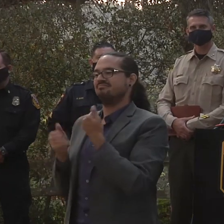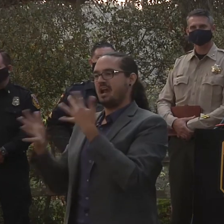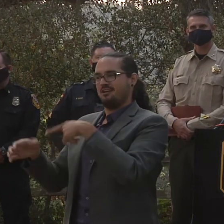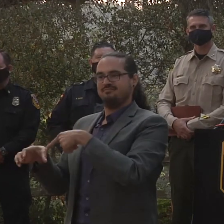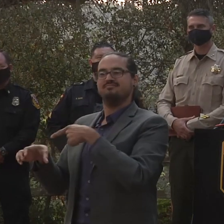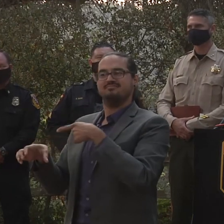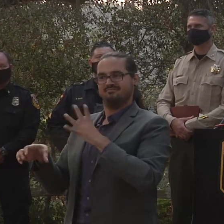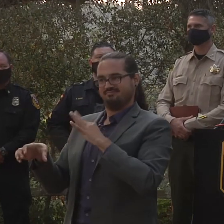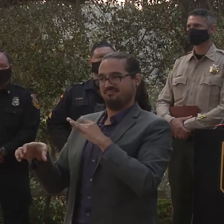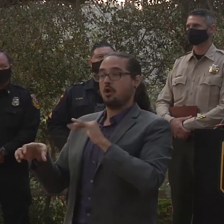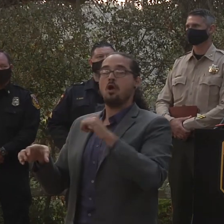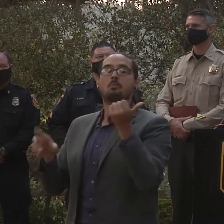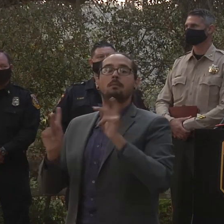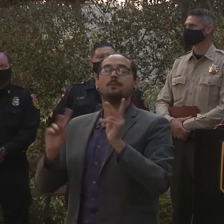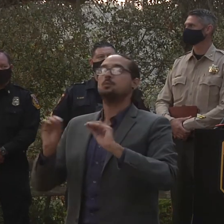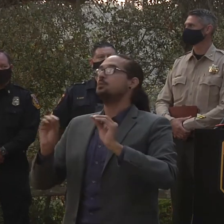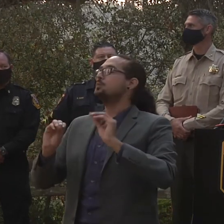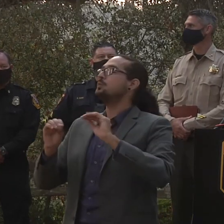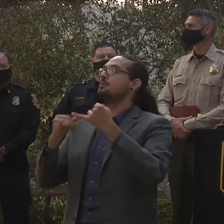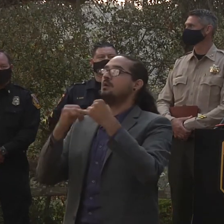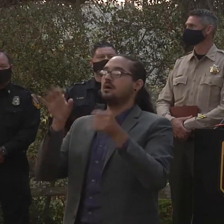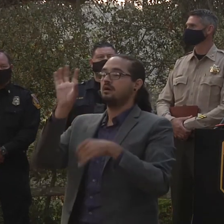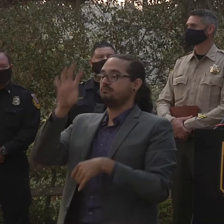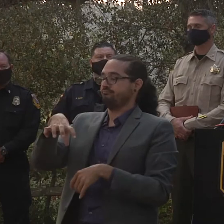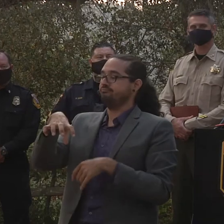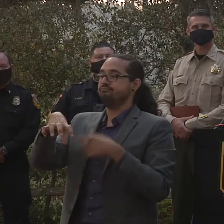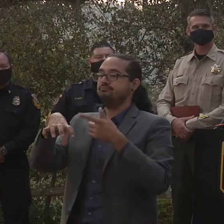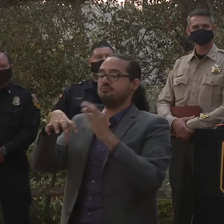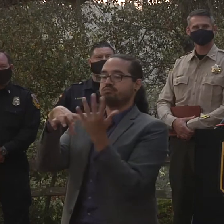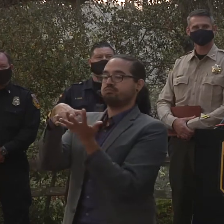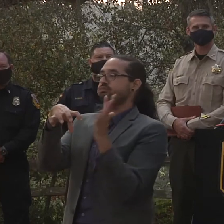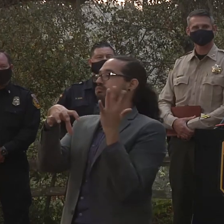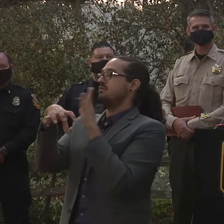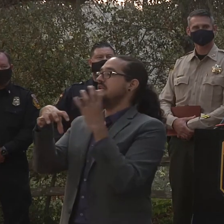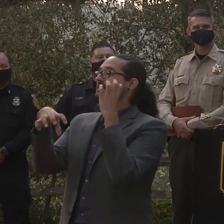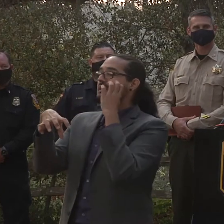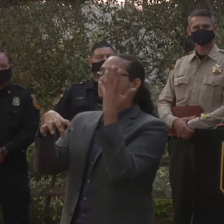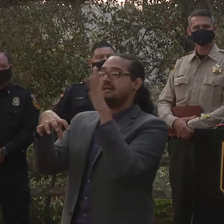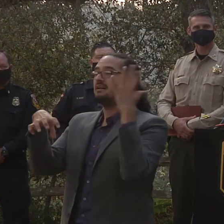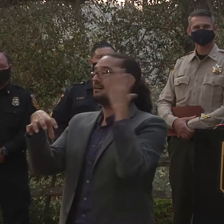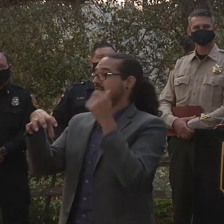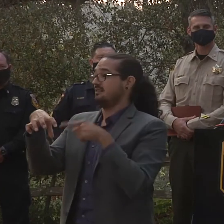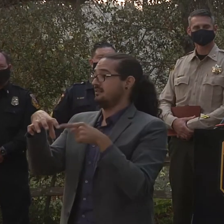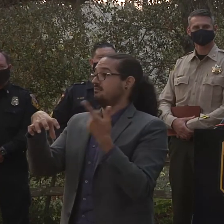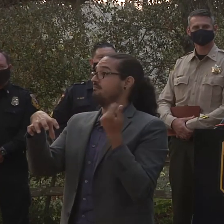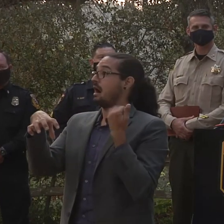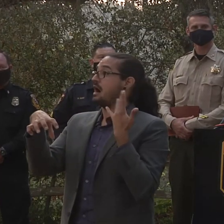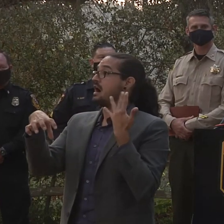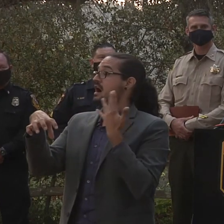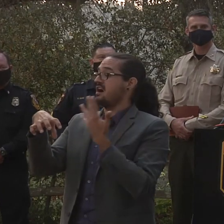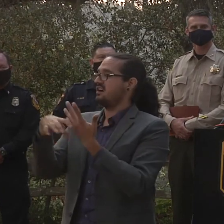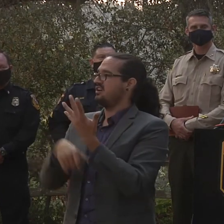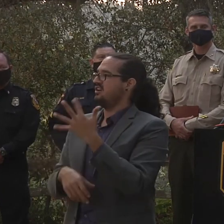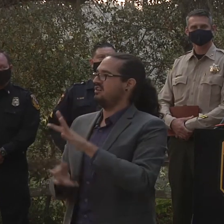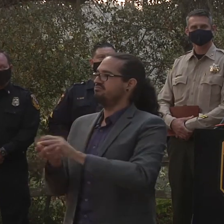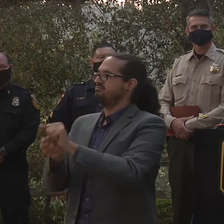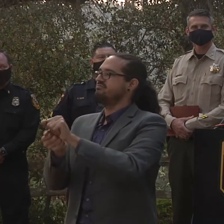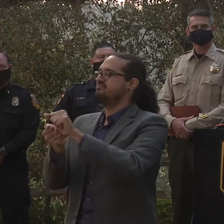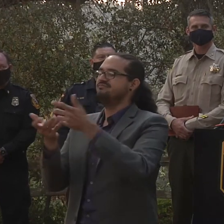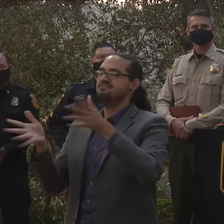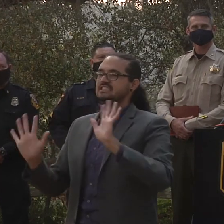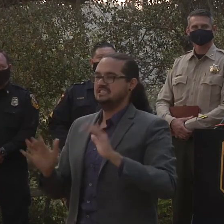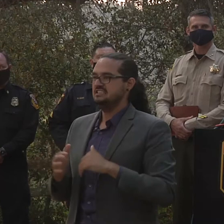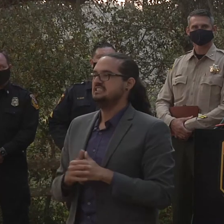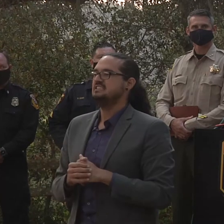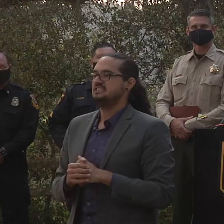and they do not have the defensible space and the fire will will take and and destroy or damage their homes in this